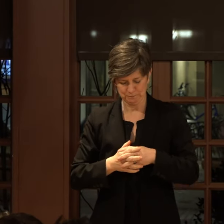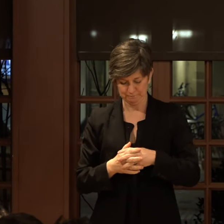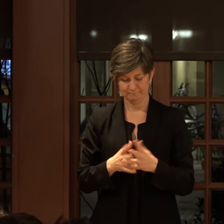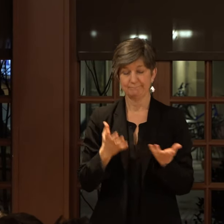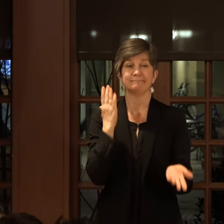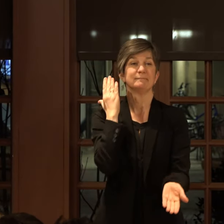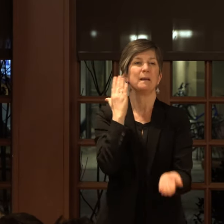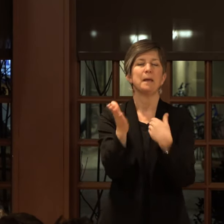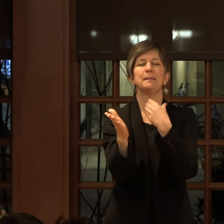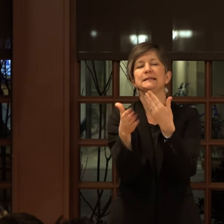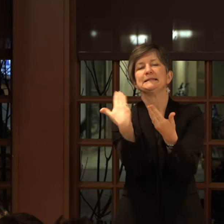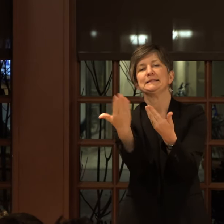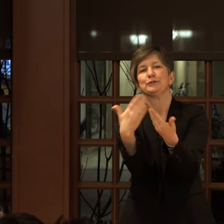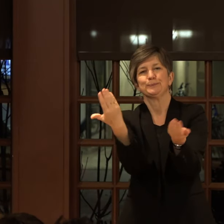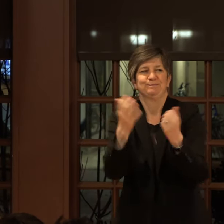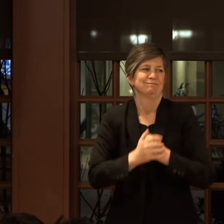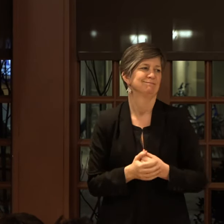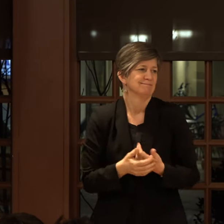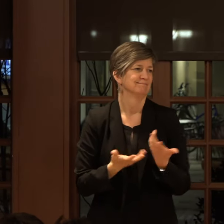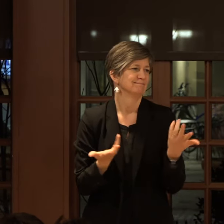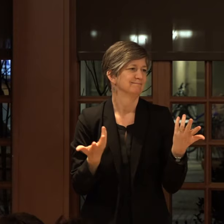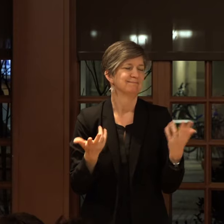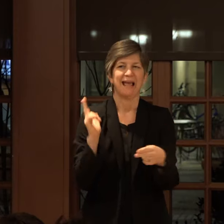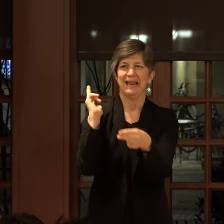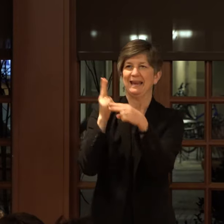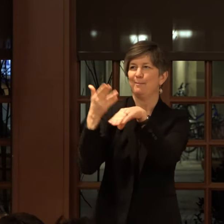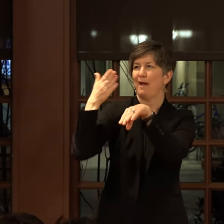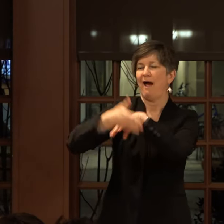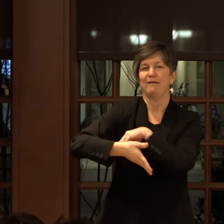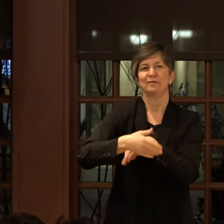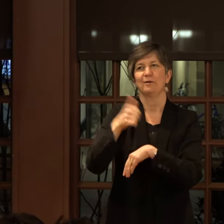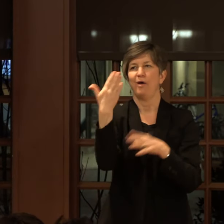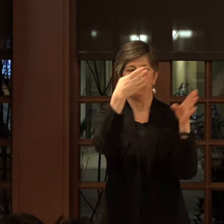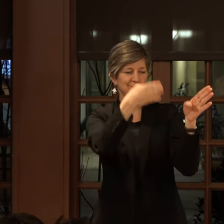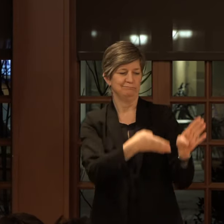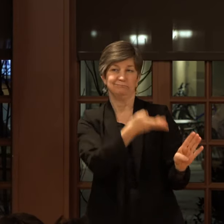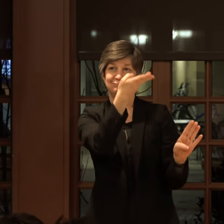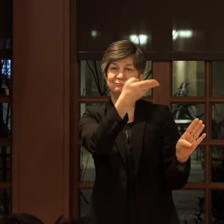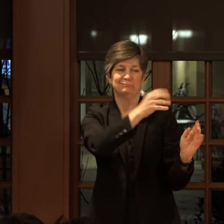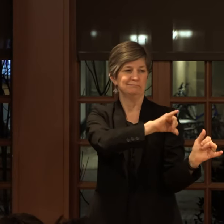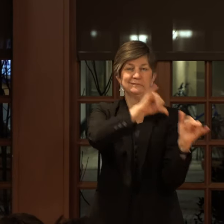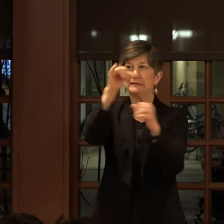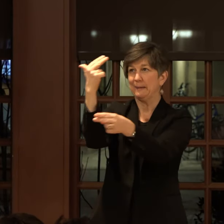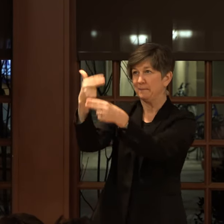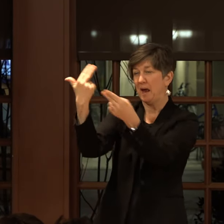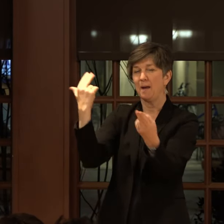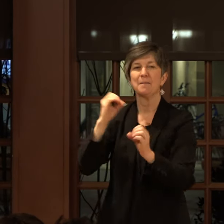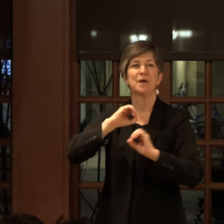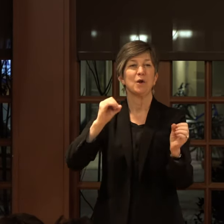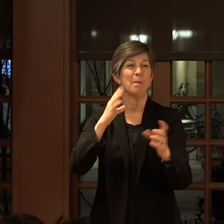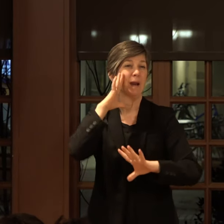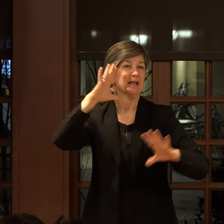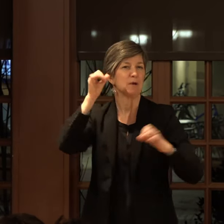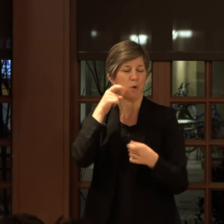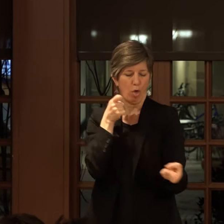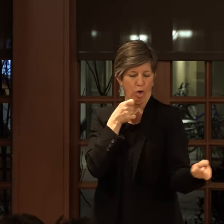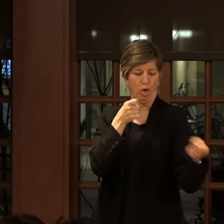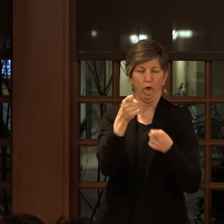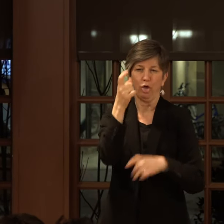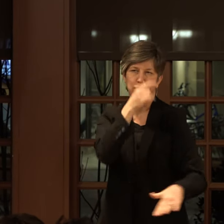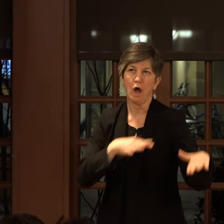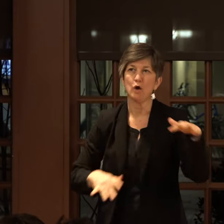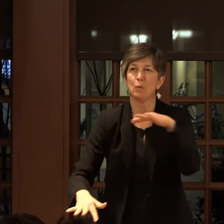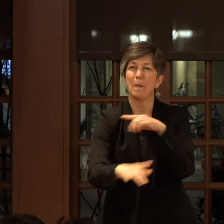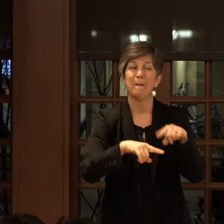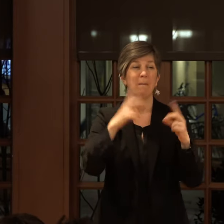Maybe it's easier, having been named after someone. Nobody expects that you'll rule the underworld or judge the dead, but they